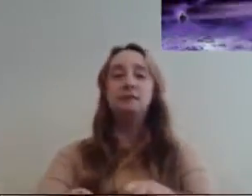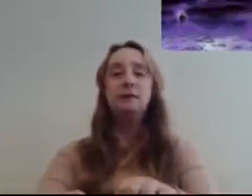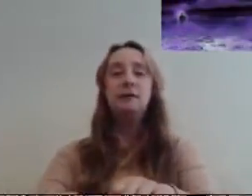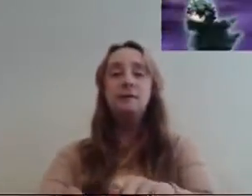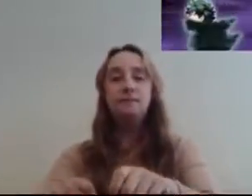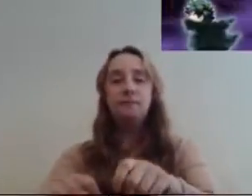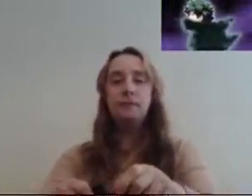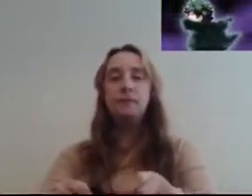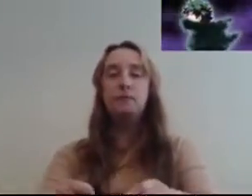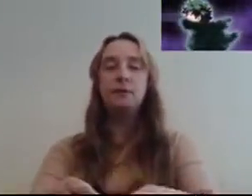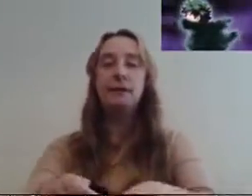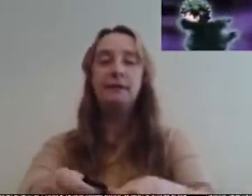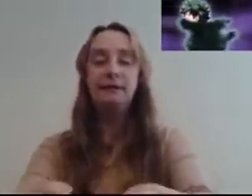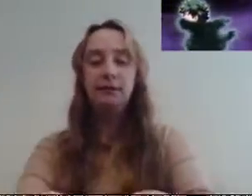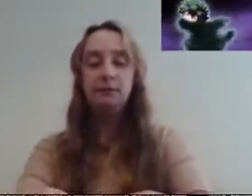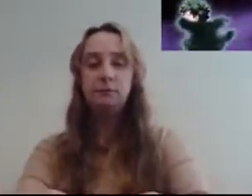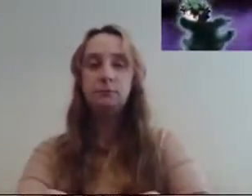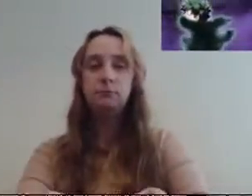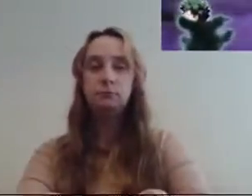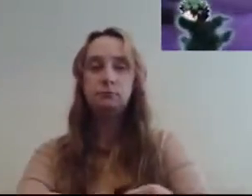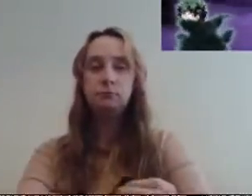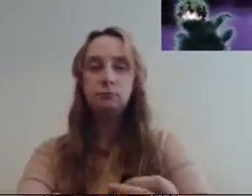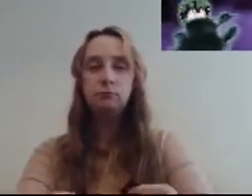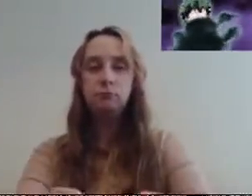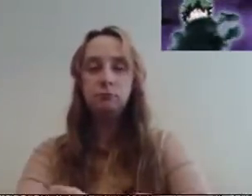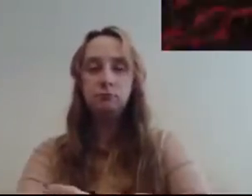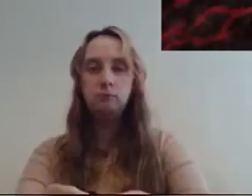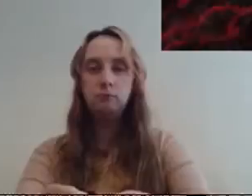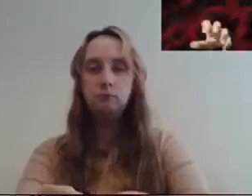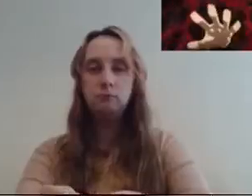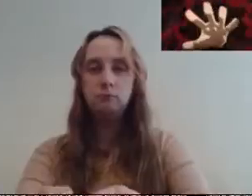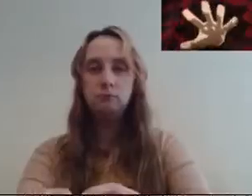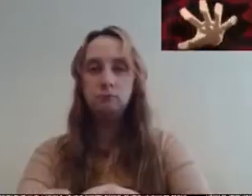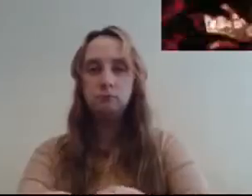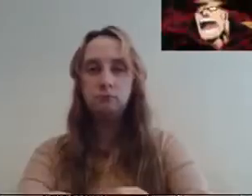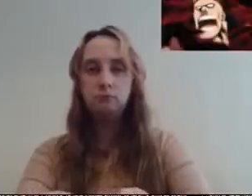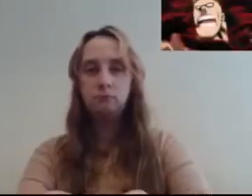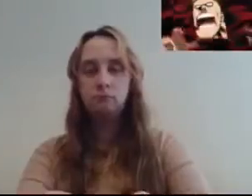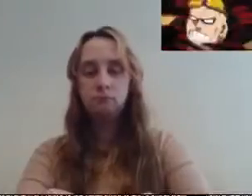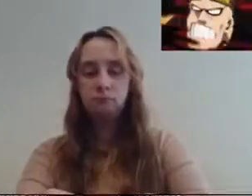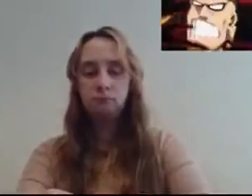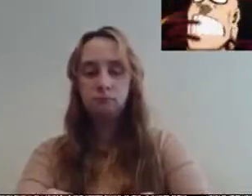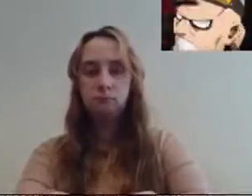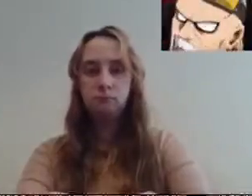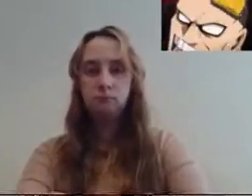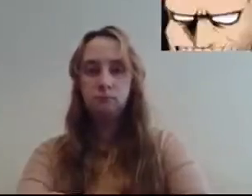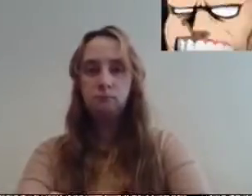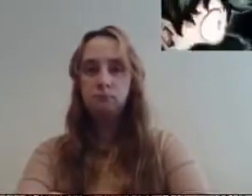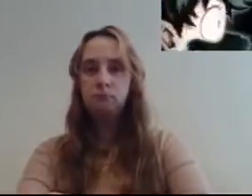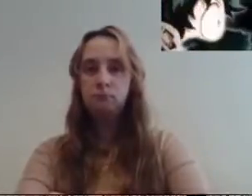... crap kid you got it wrong dang it